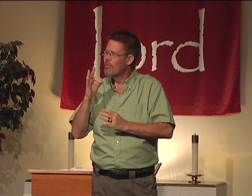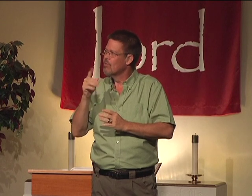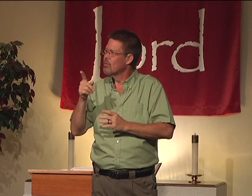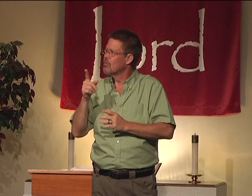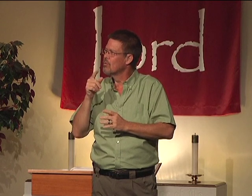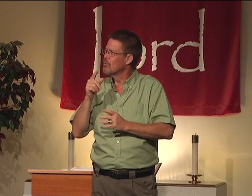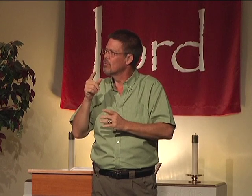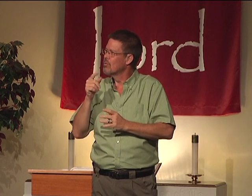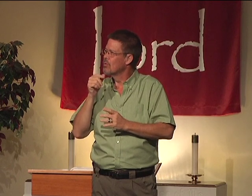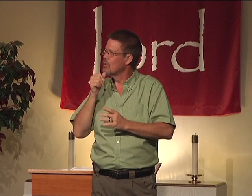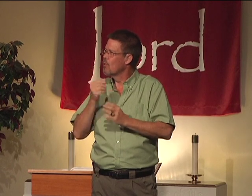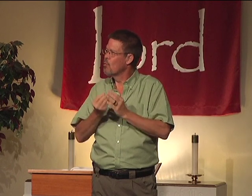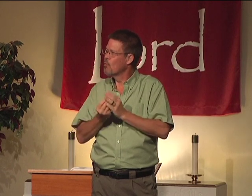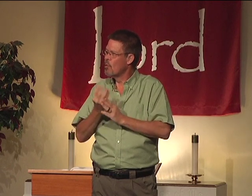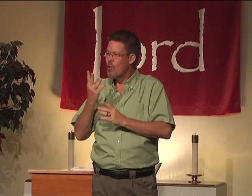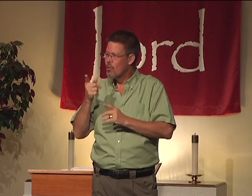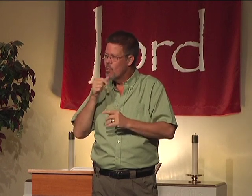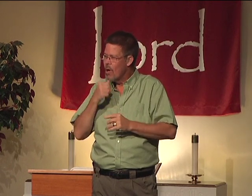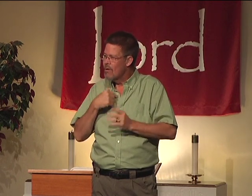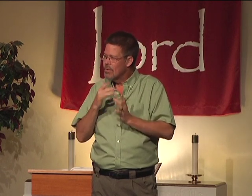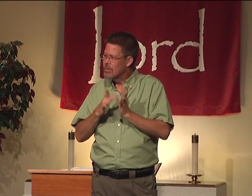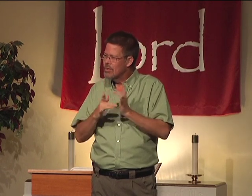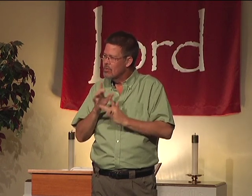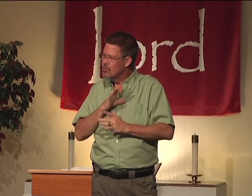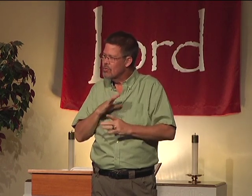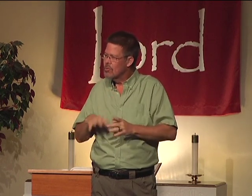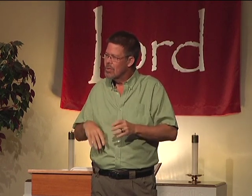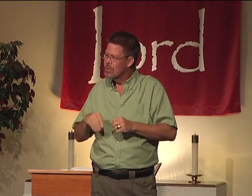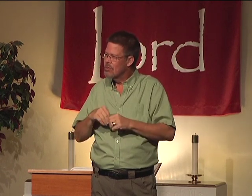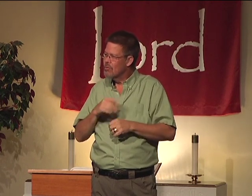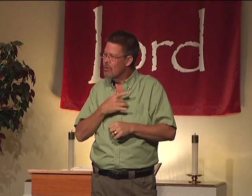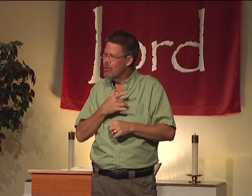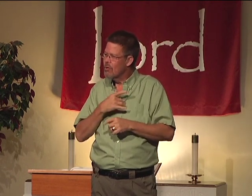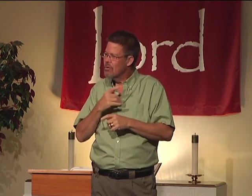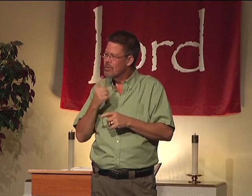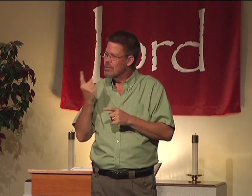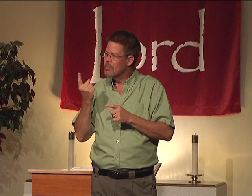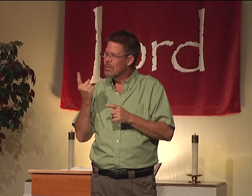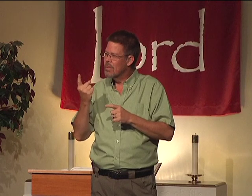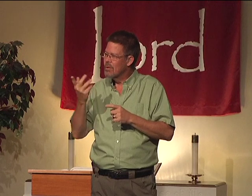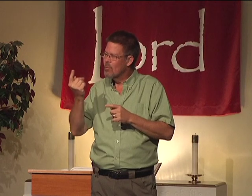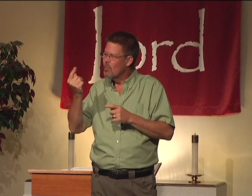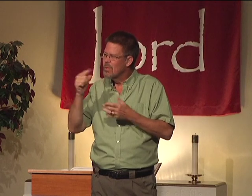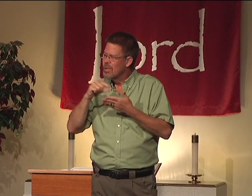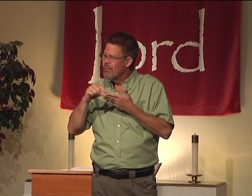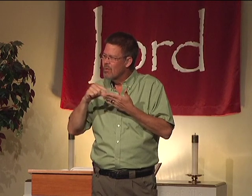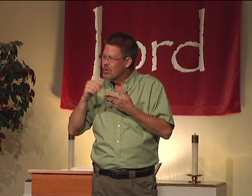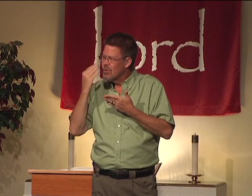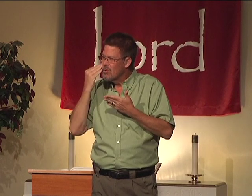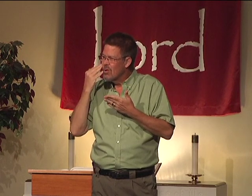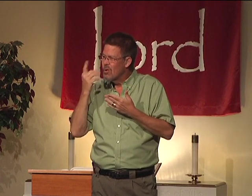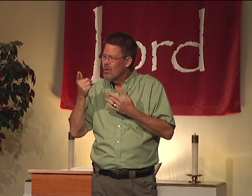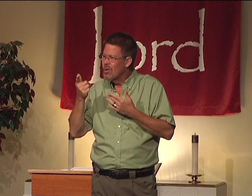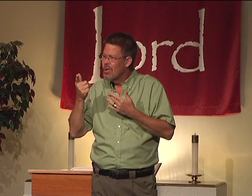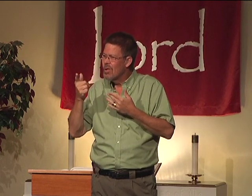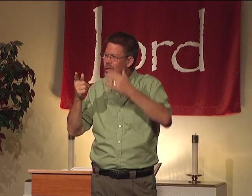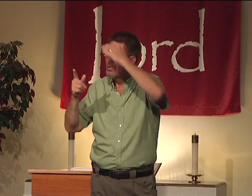and you don't have Jesus in your heart, something, what is that verse? Do you know?